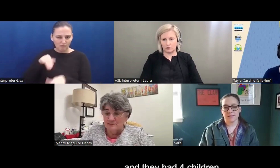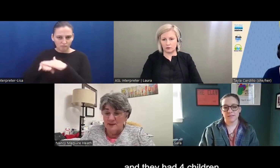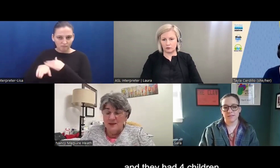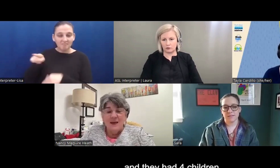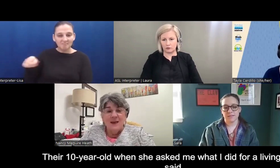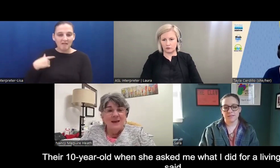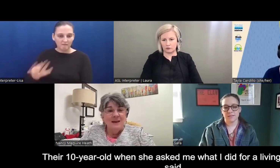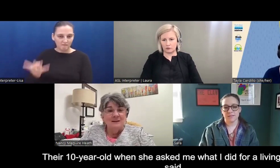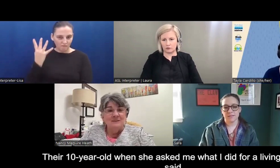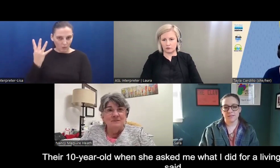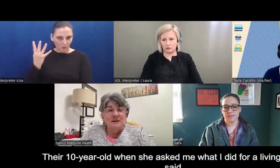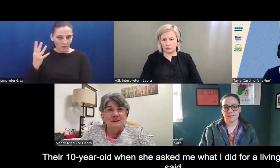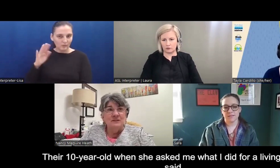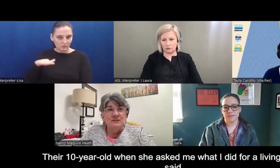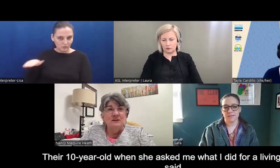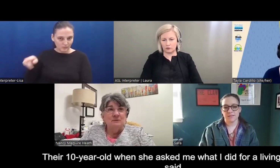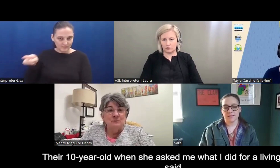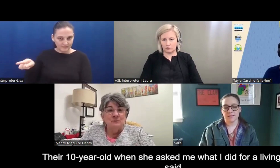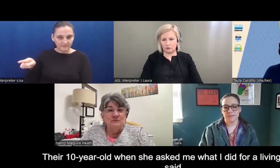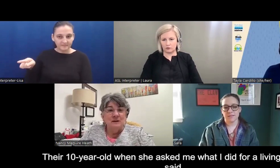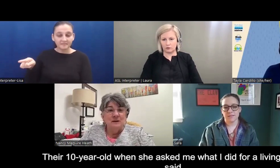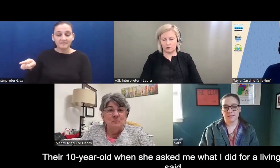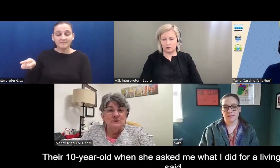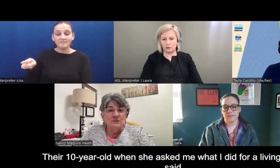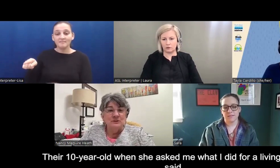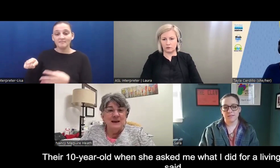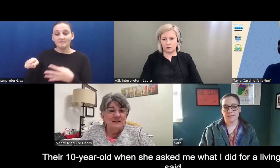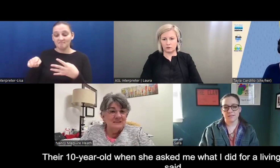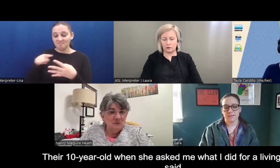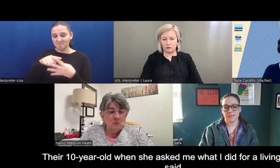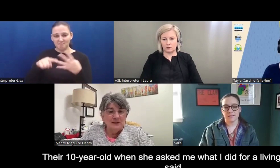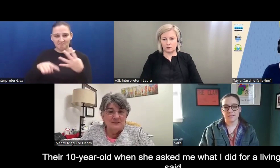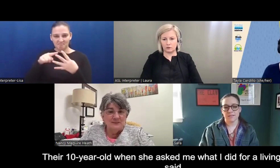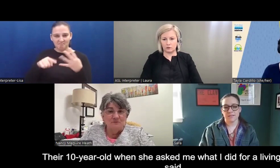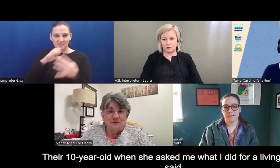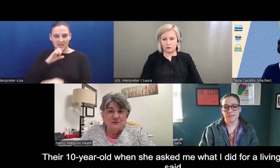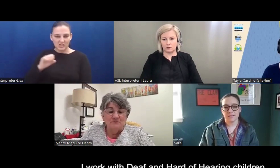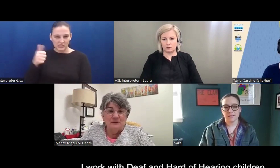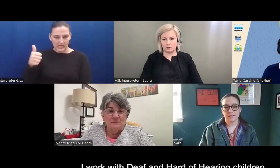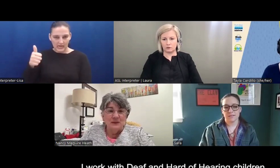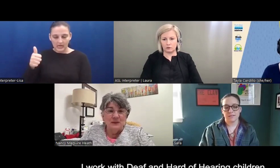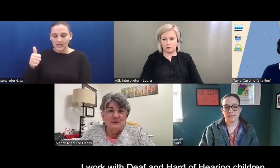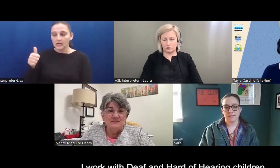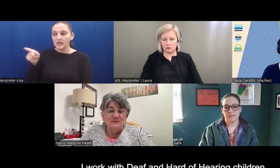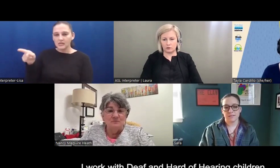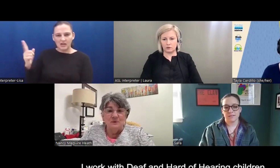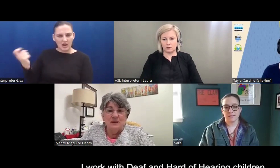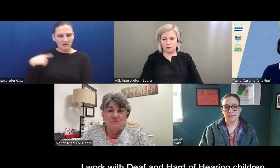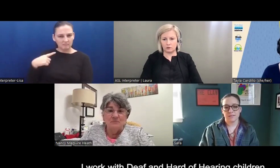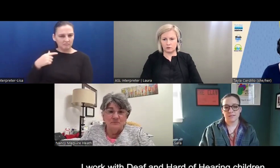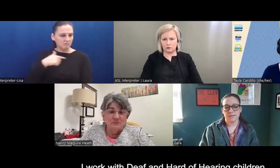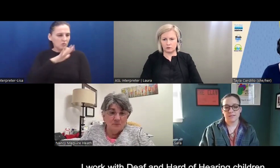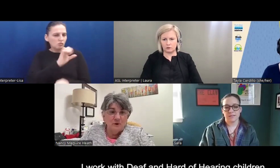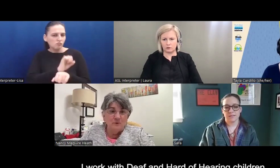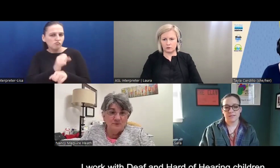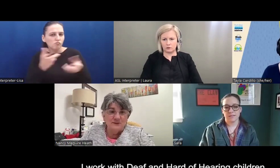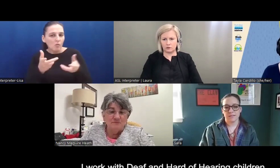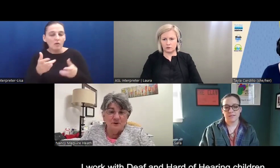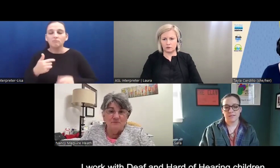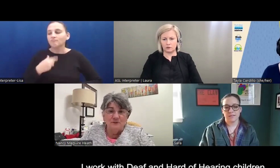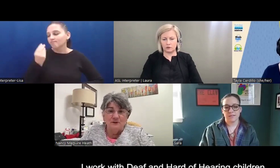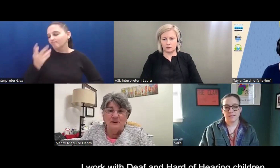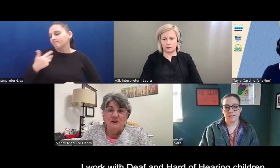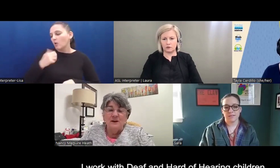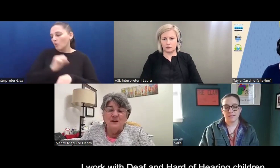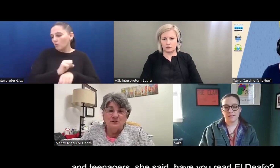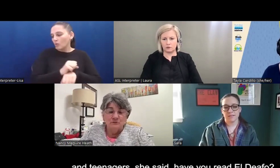four kids. And their 10-year-old, when she asked me what I did for a living, and I said, well, I work with deaf